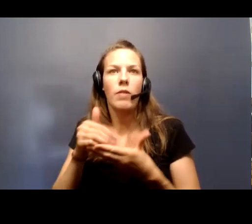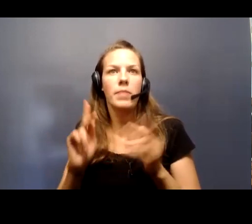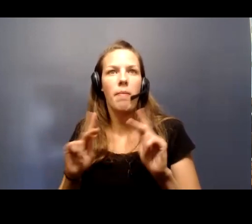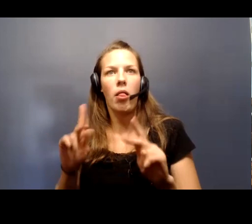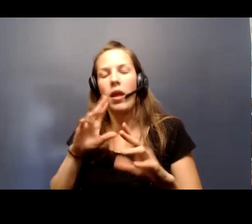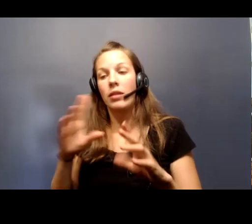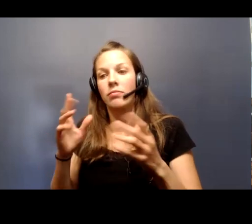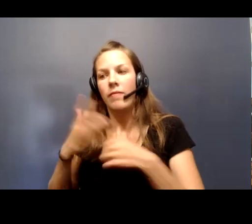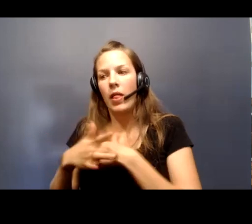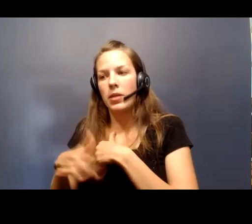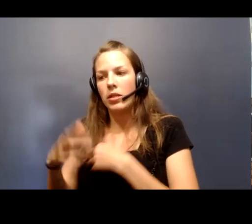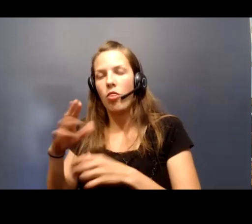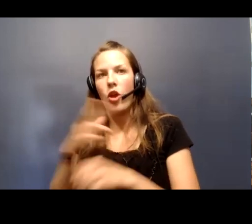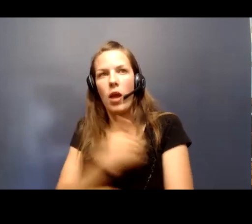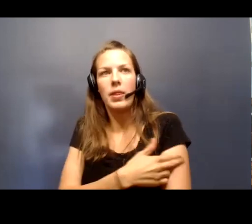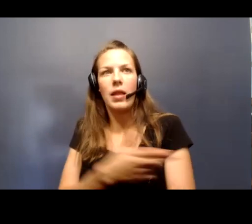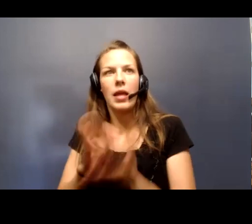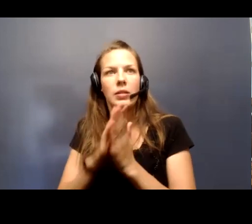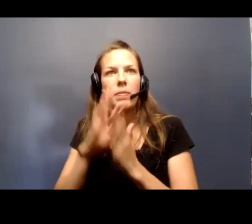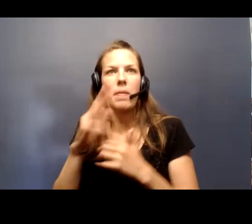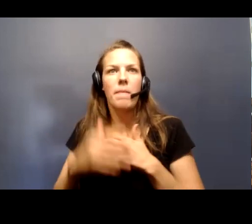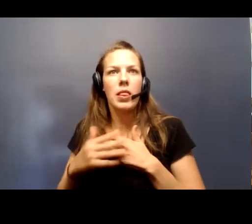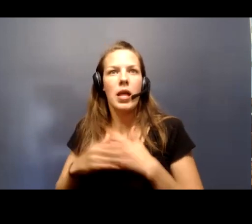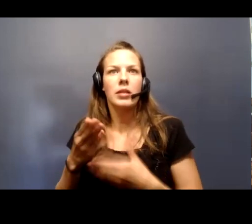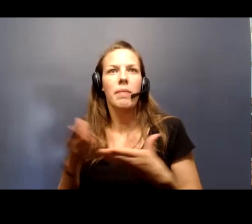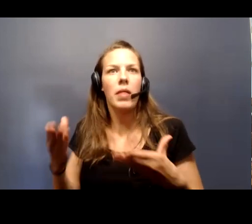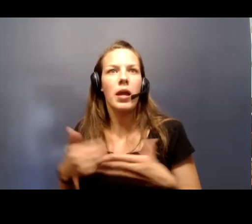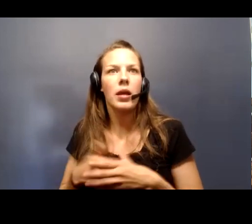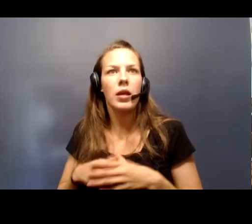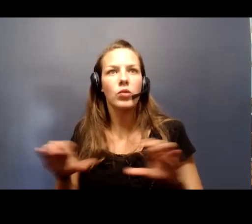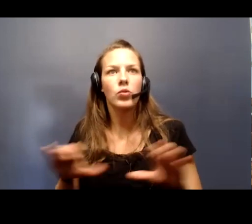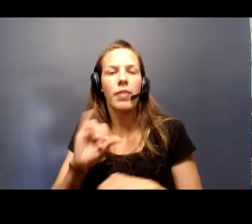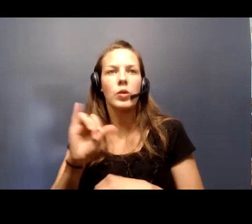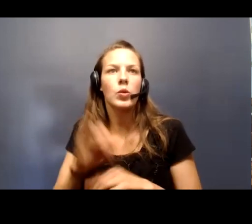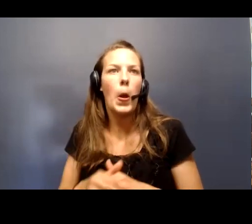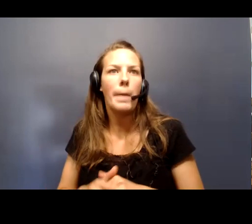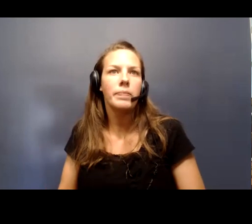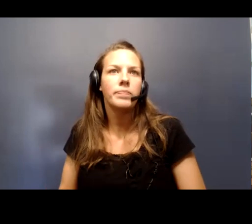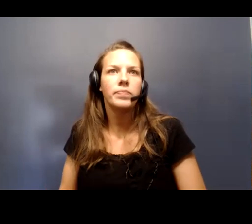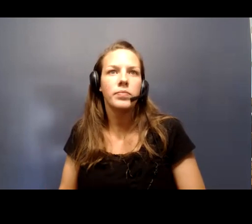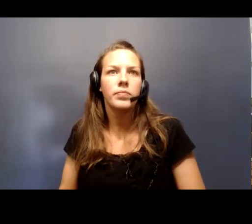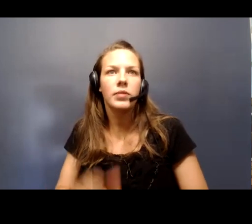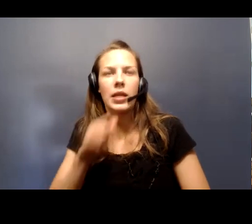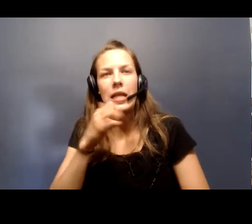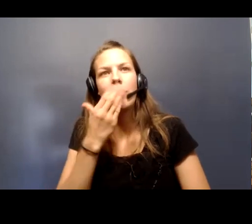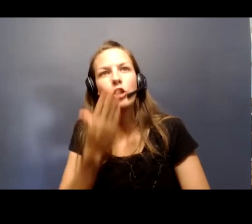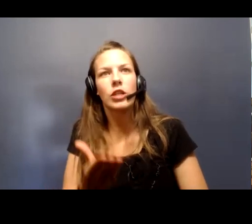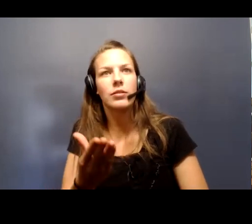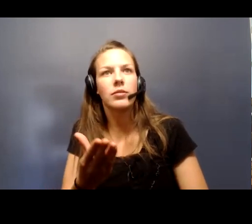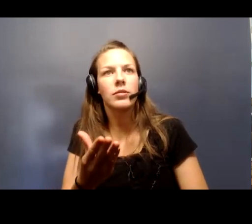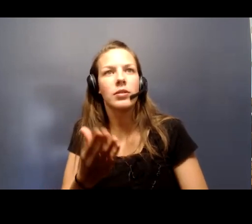and then somebody asked me about the blood supply because I do that as well. It's not good so